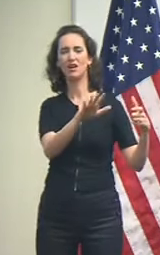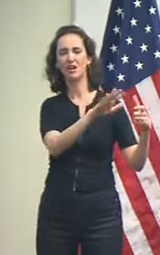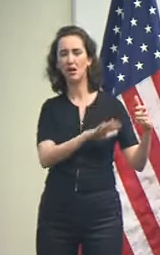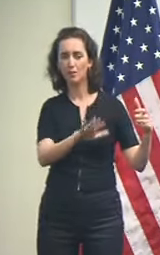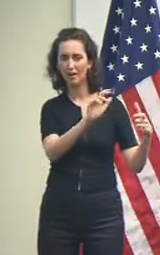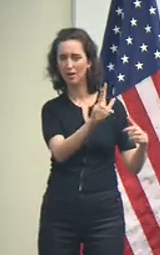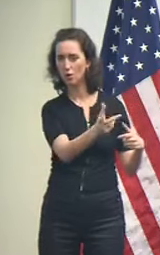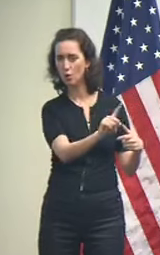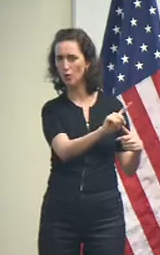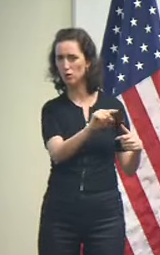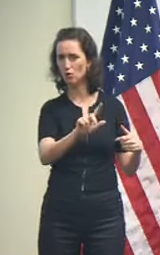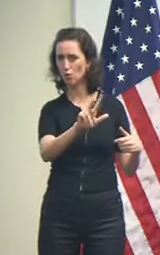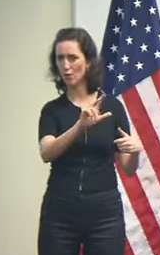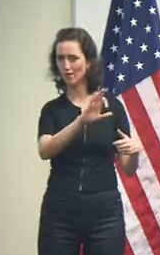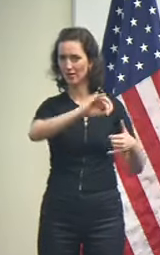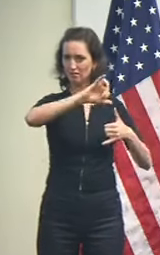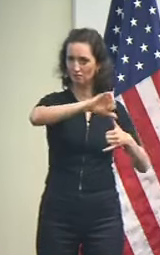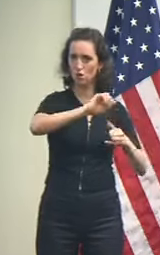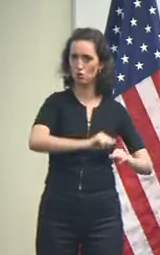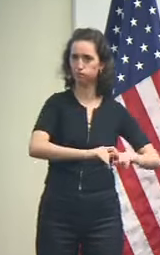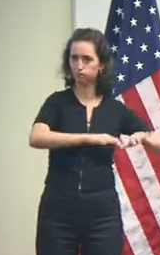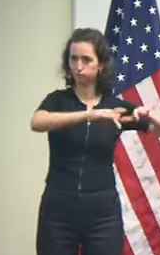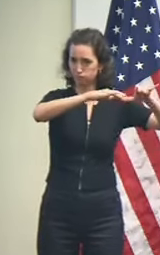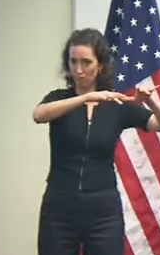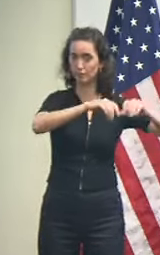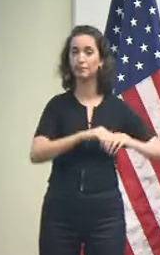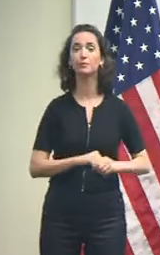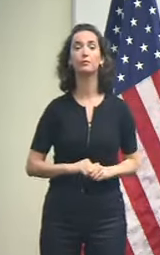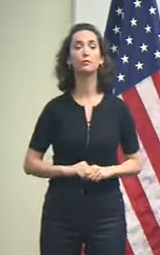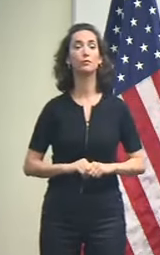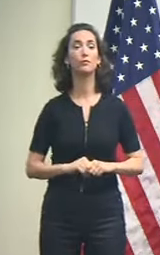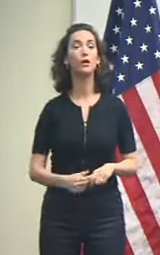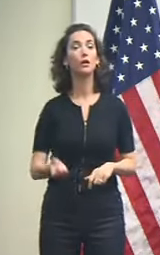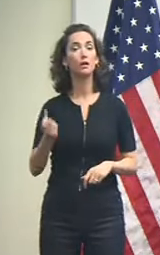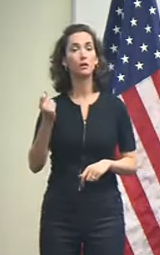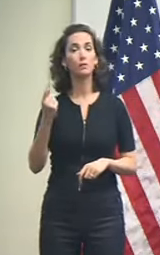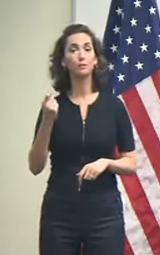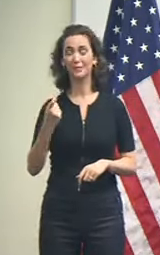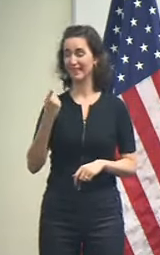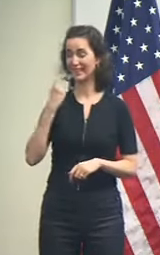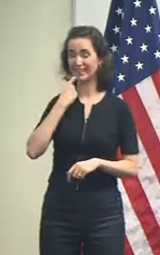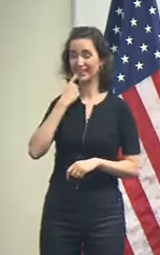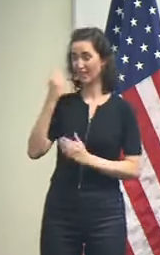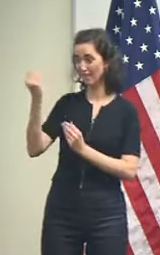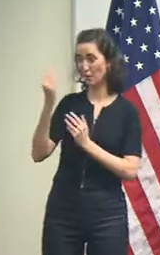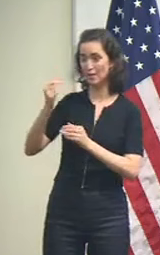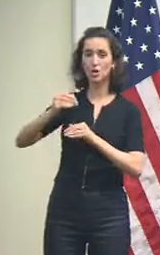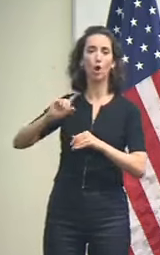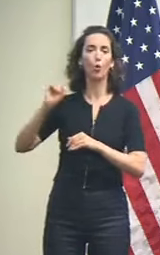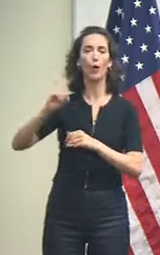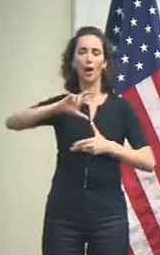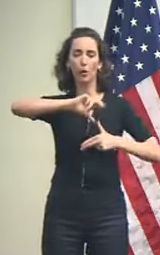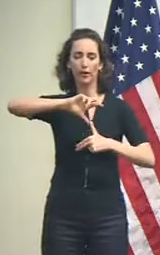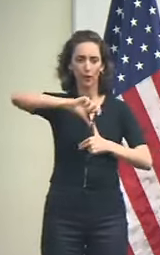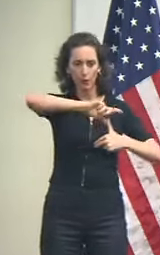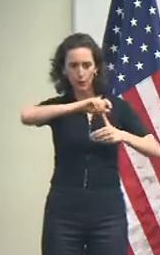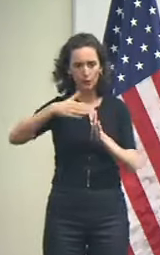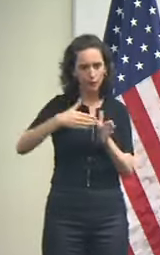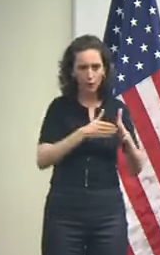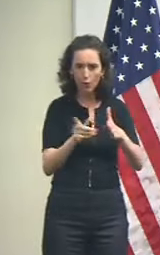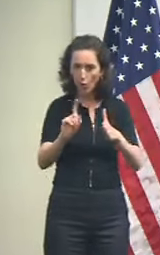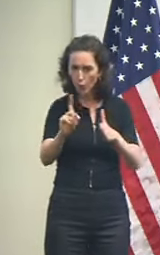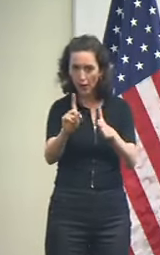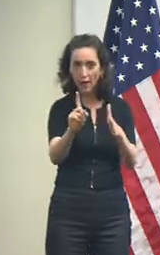direction that this storm is traveling, and because it's kind of